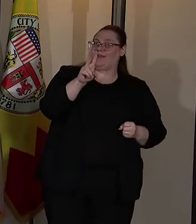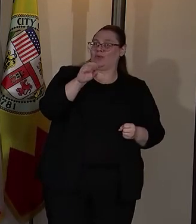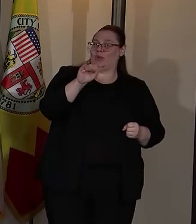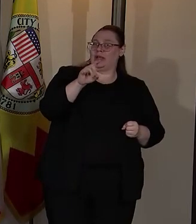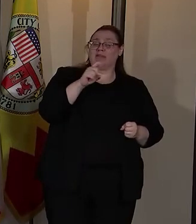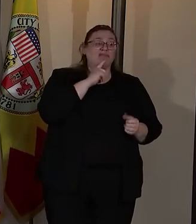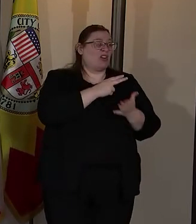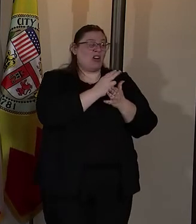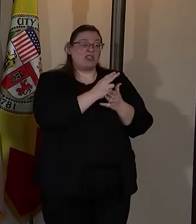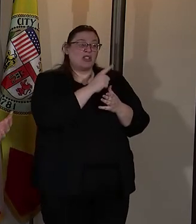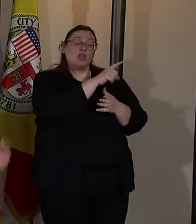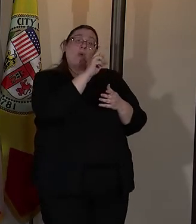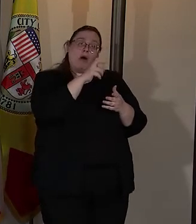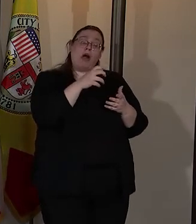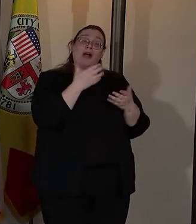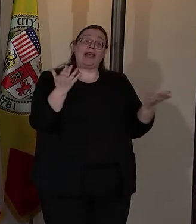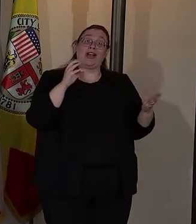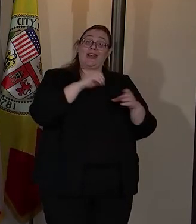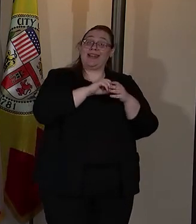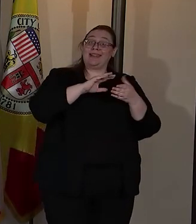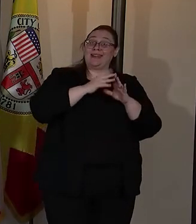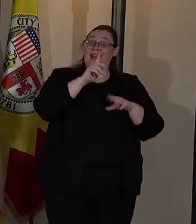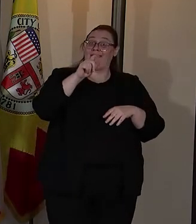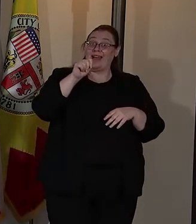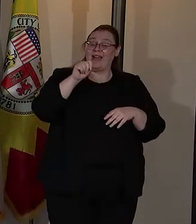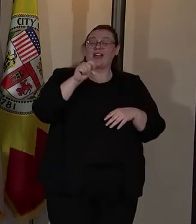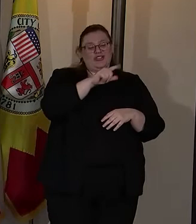you are an angel in the city of angels. Please welcome Connie Rice.